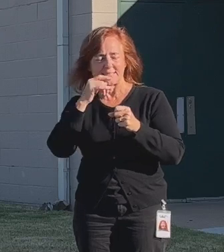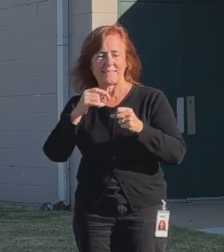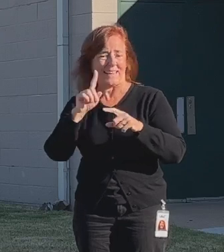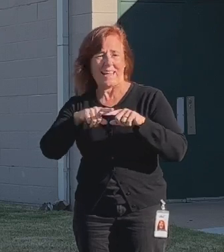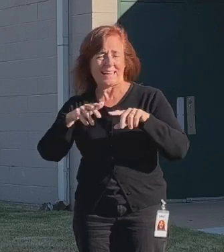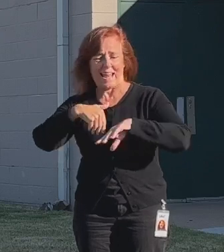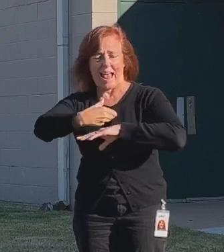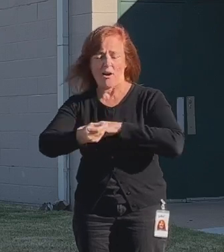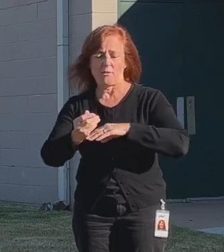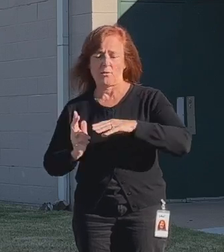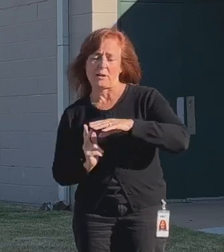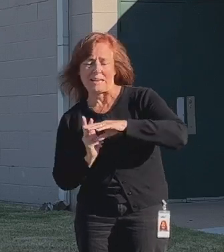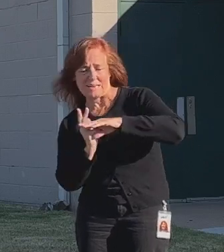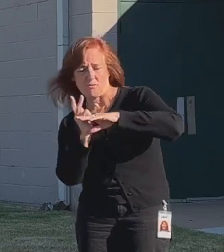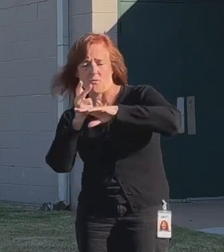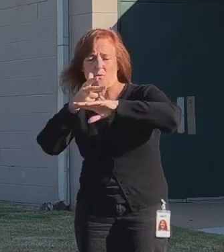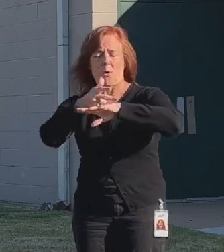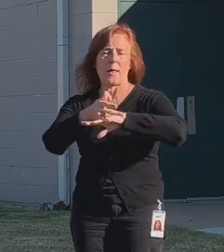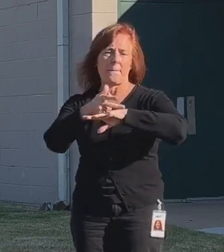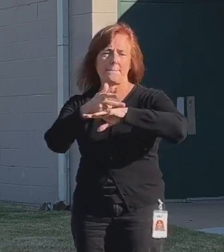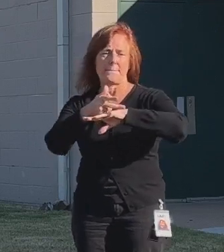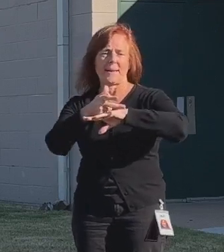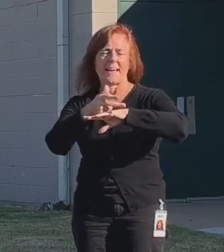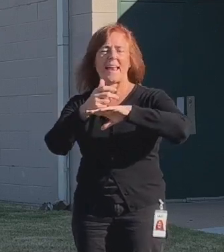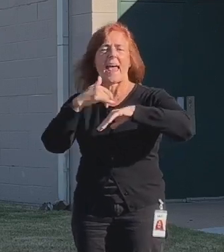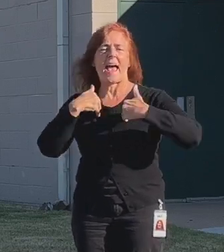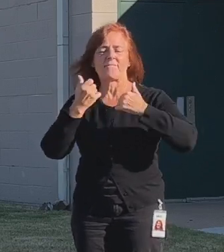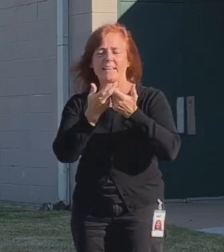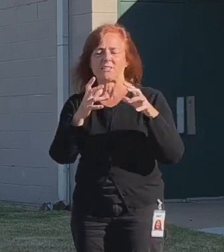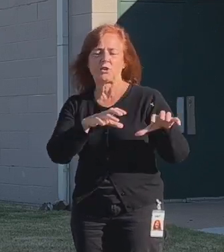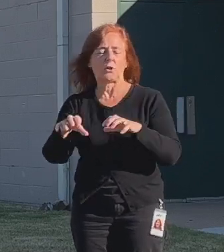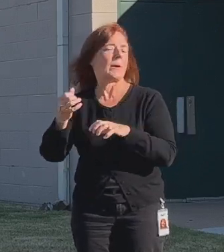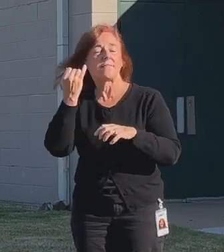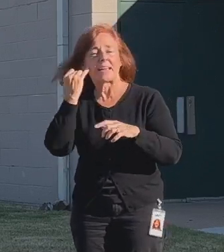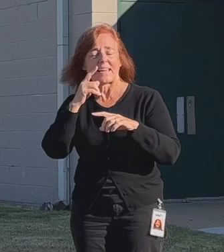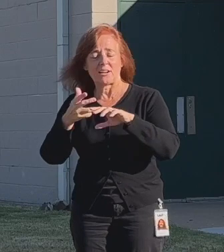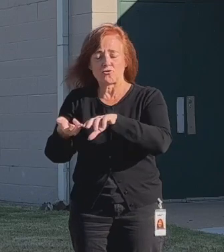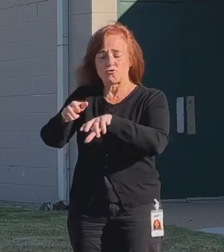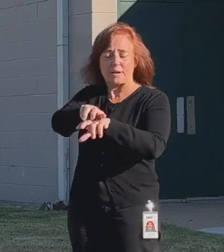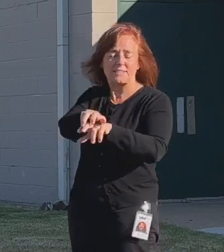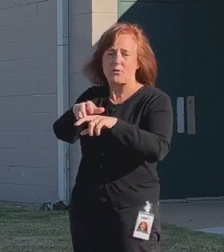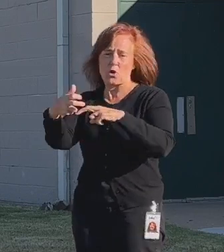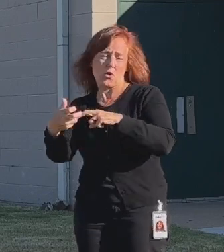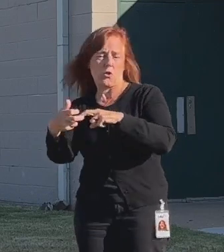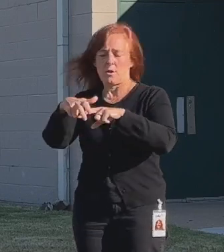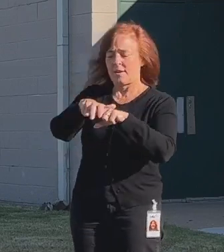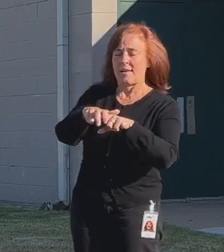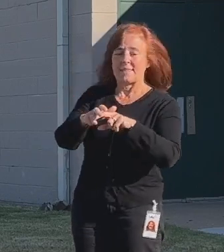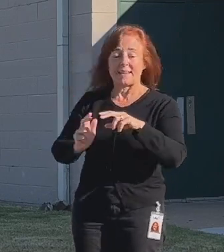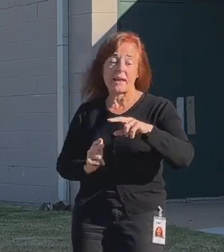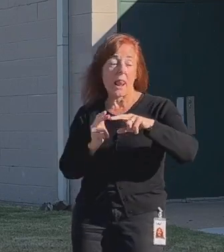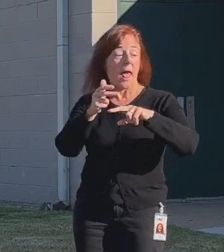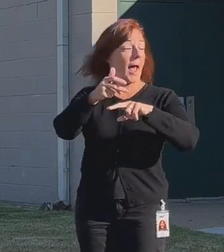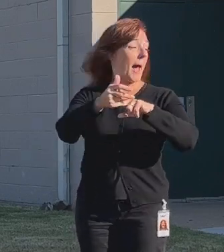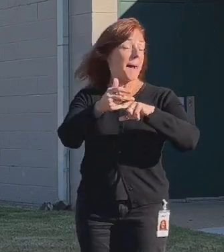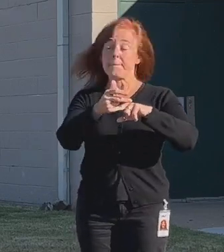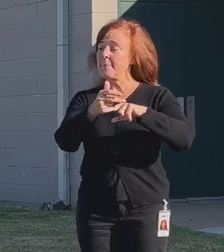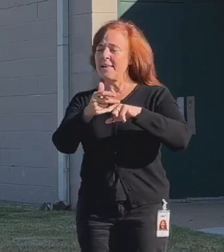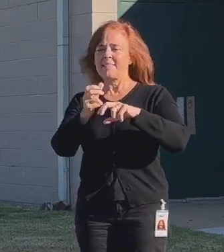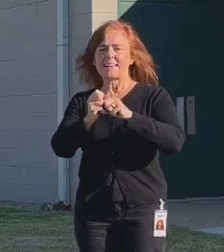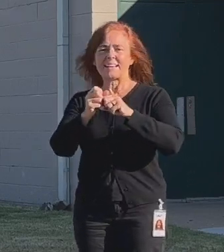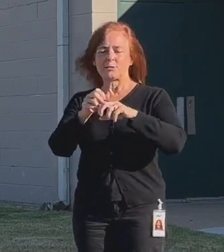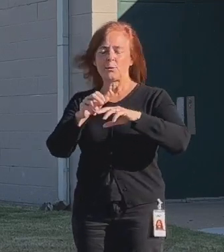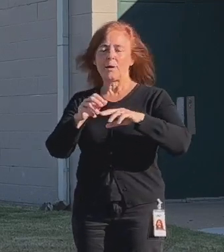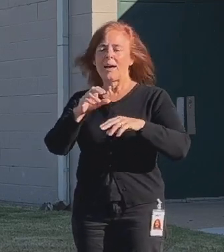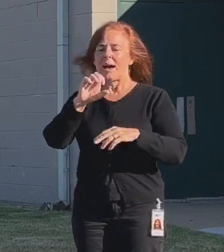can't get out of a wheelchair. They can still get up there and have things to do even if they can't transfer out. They can get elevation. They can get into the sway